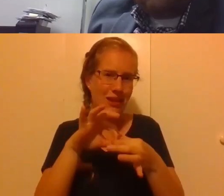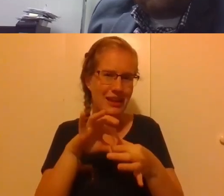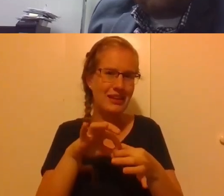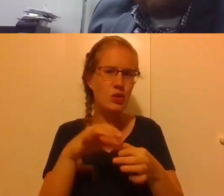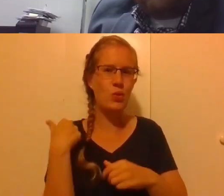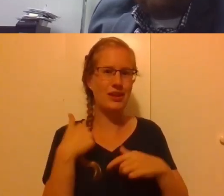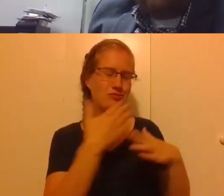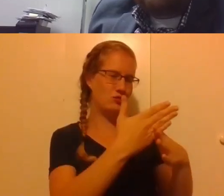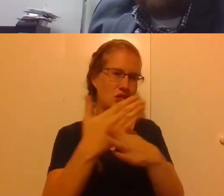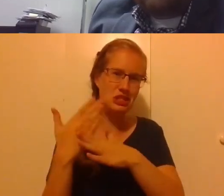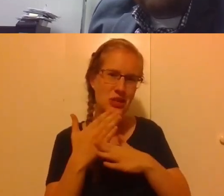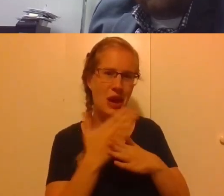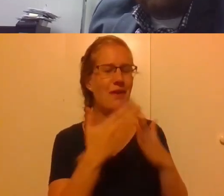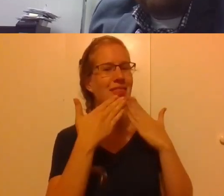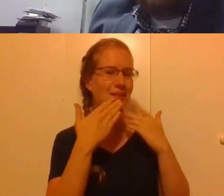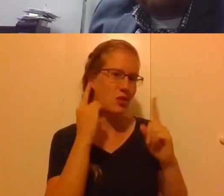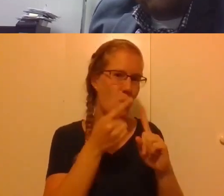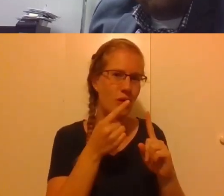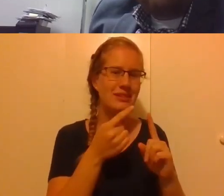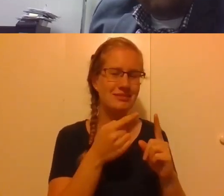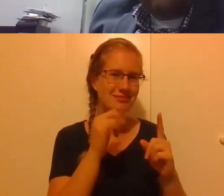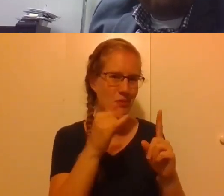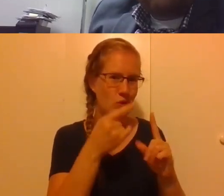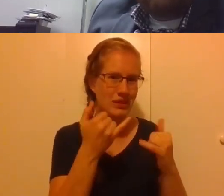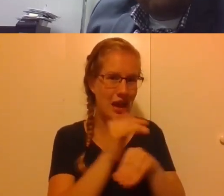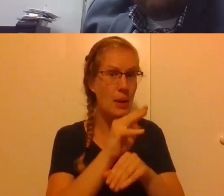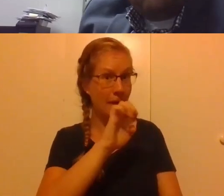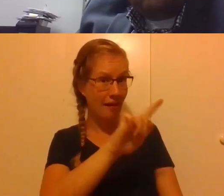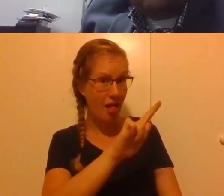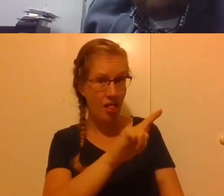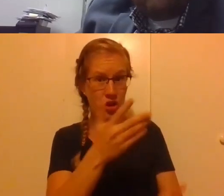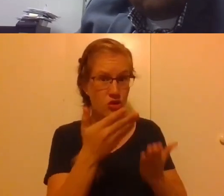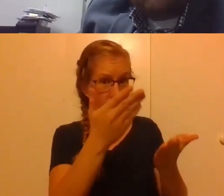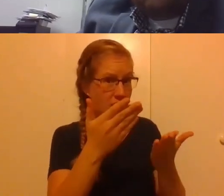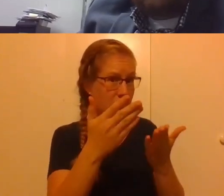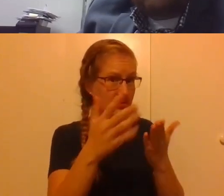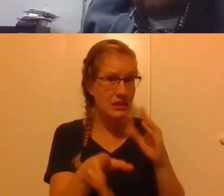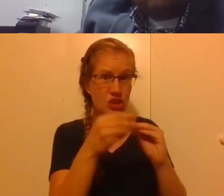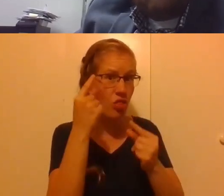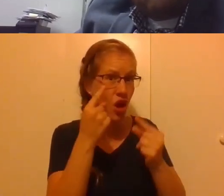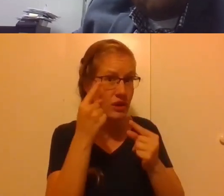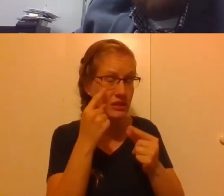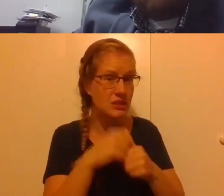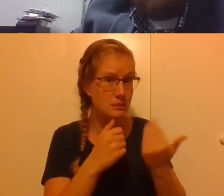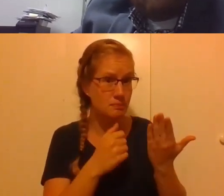we share with one another. Thank you for those points. And so many others, Miguel, if you want to offer any additional thoughts and then Archbishop.